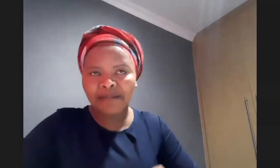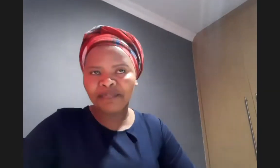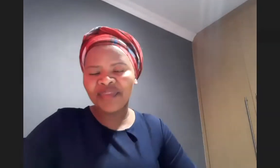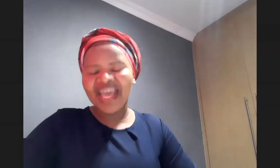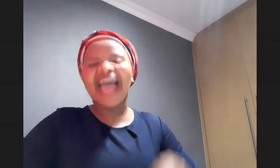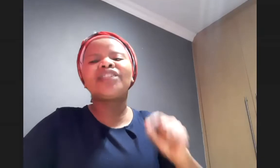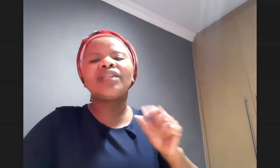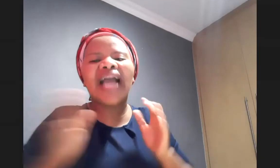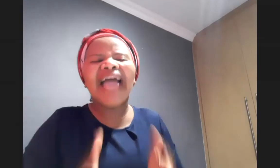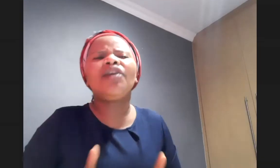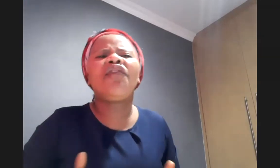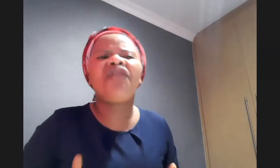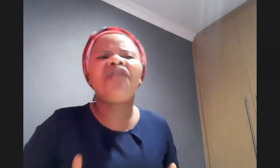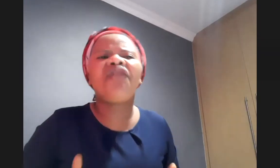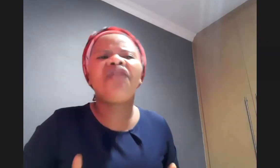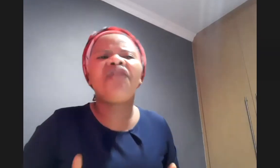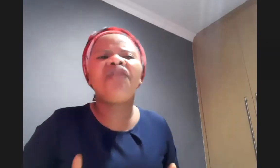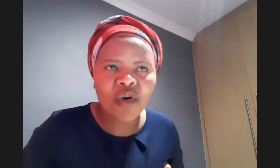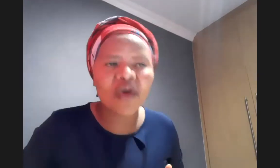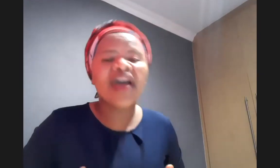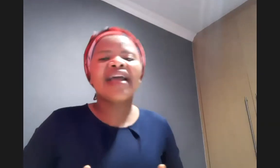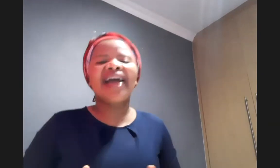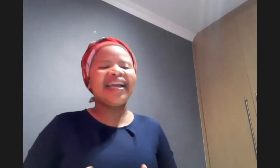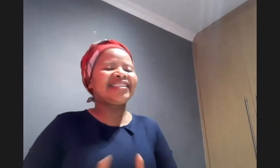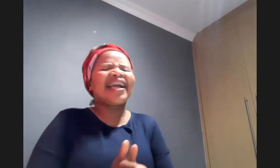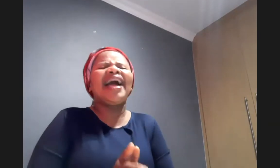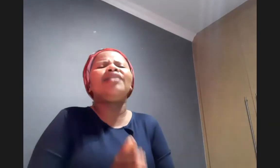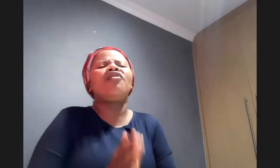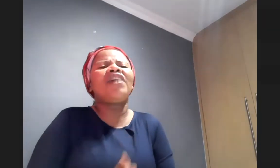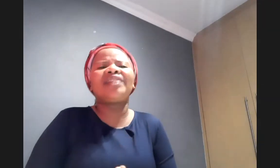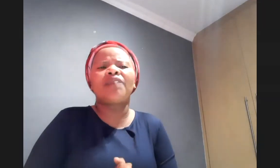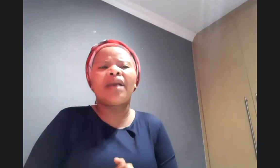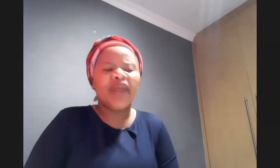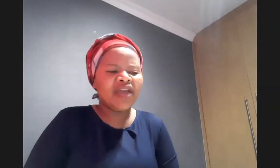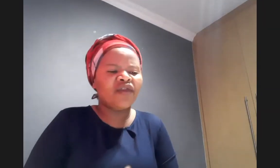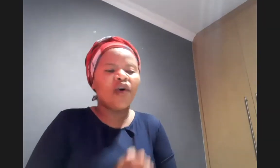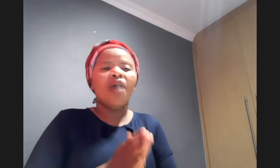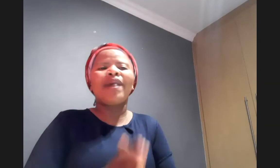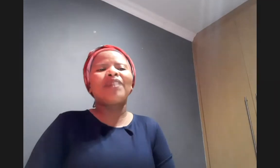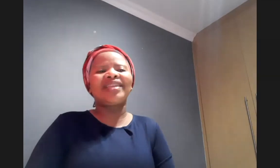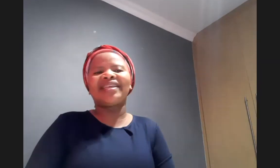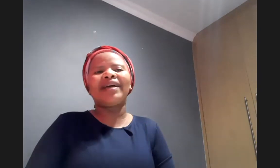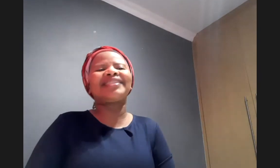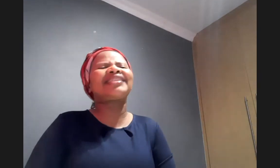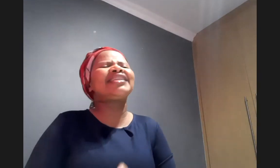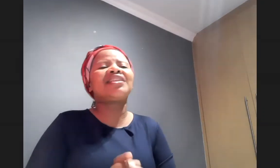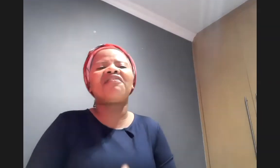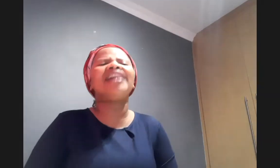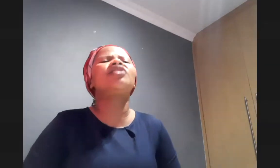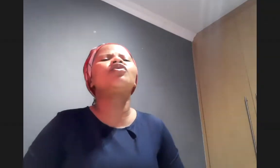and so the kind of that we are praying for guys the kind of faith that we are praying for my brothers and my sisters is the faith to